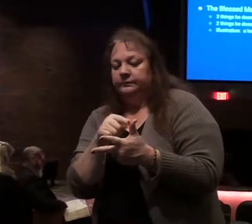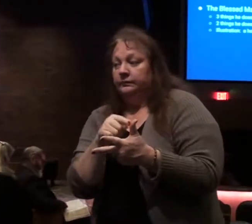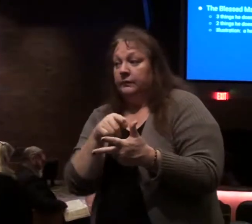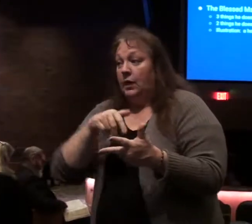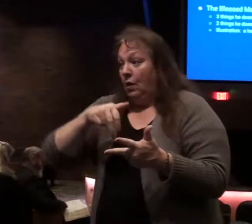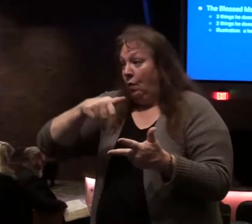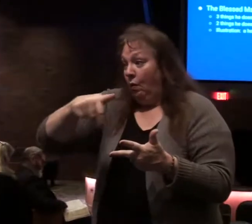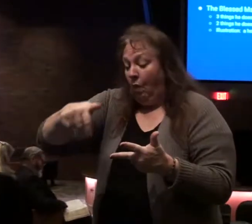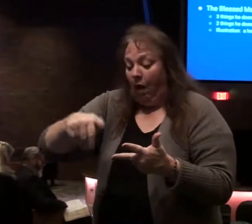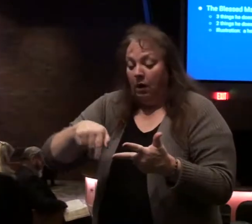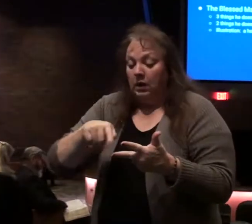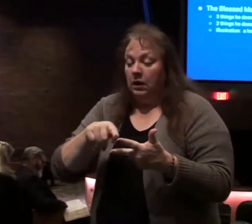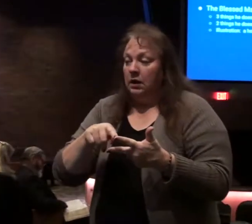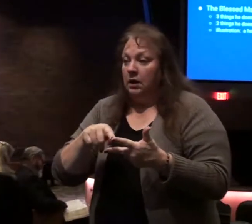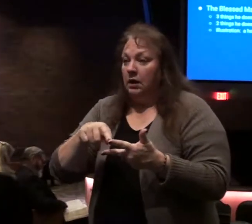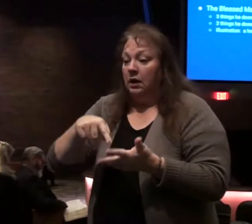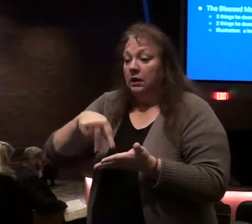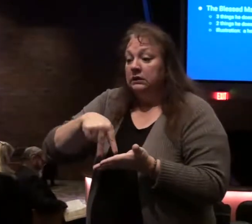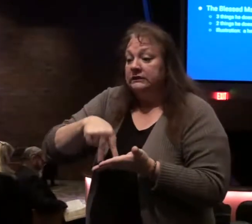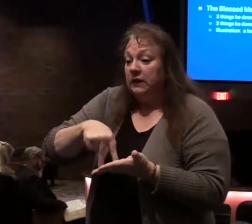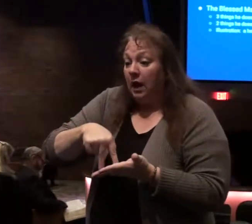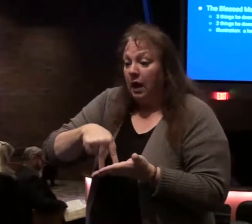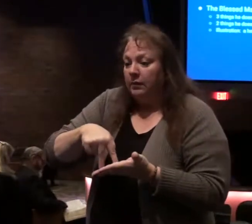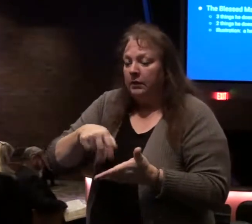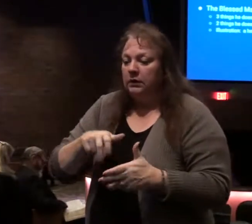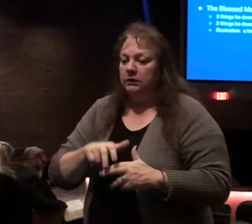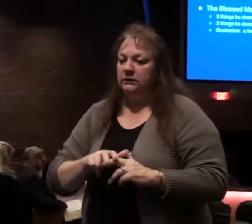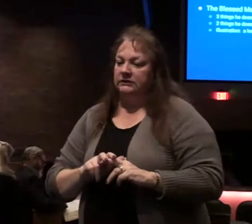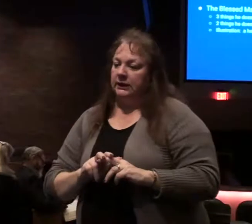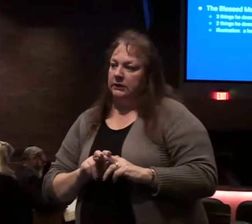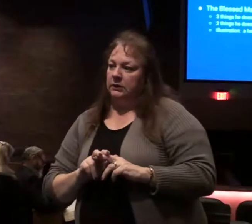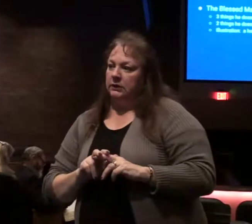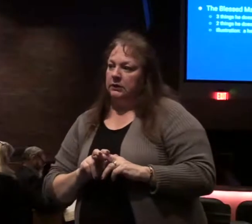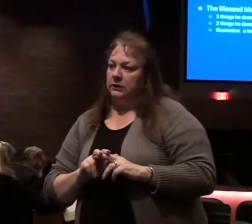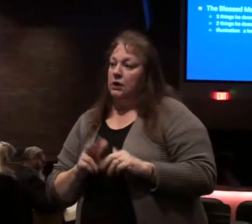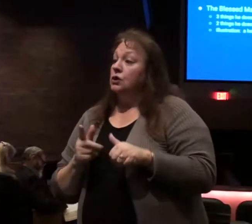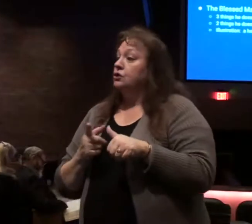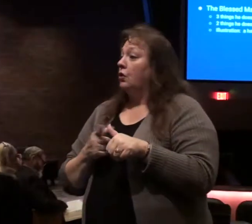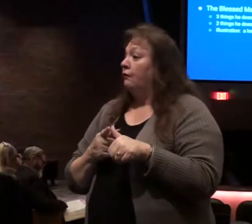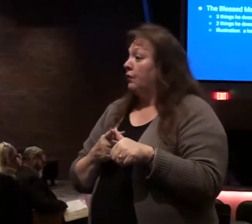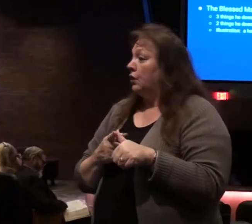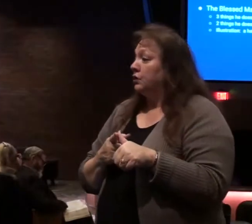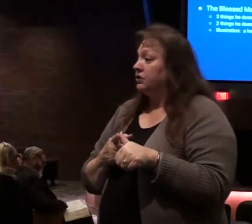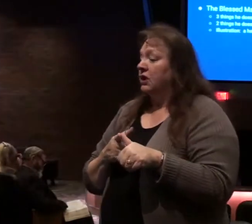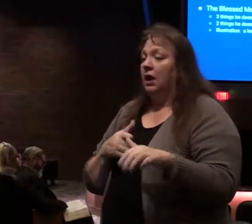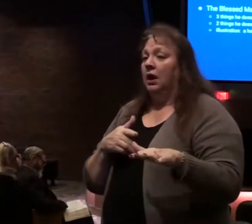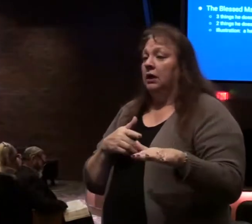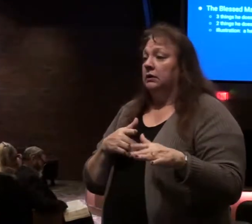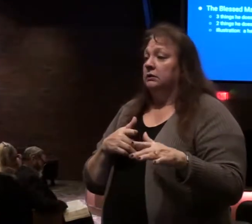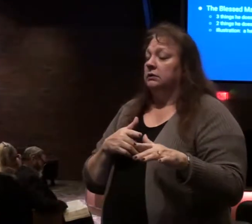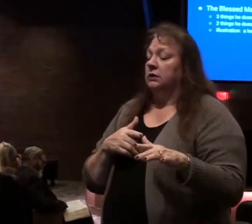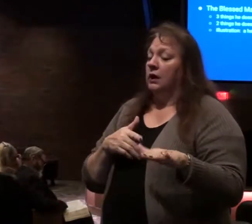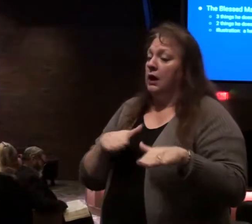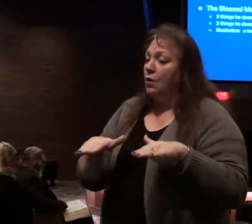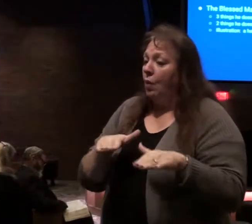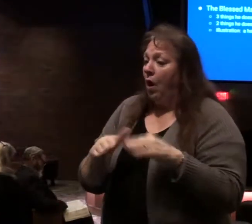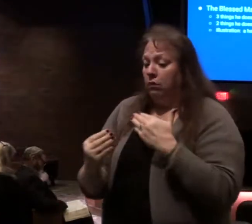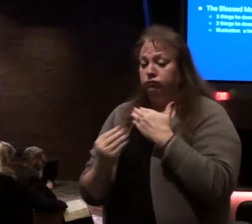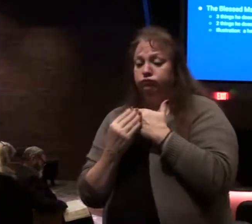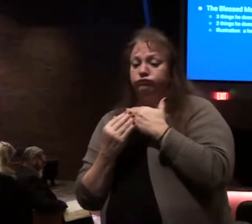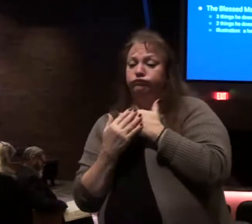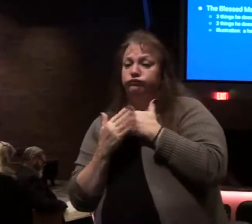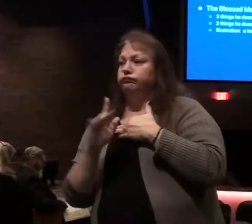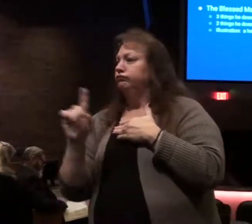doesn't walk, he doesn't stand, he doesn't sit. First off, he does not walk in the counsel of the wicked.